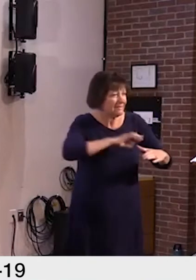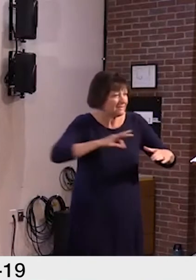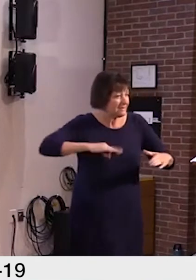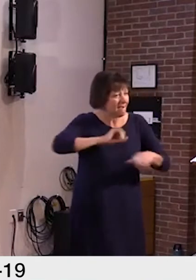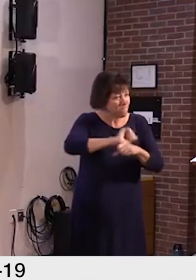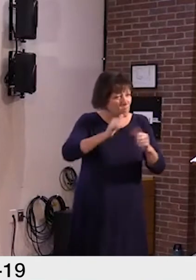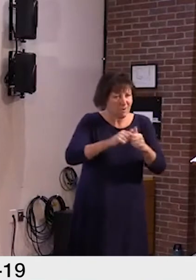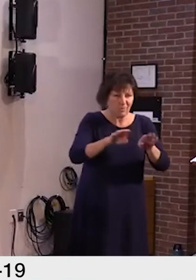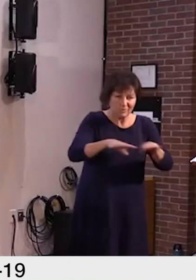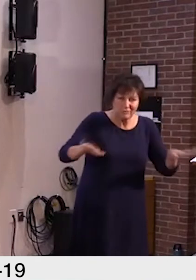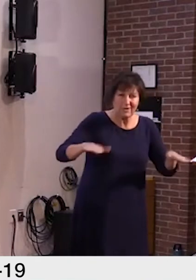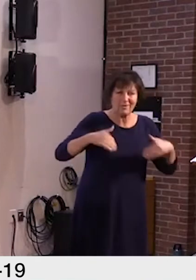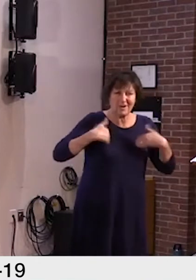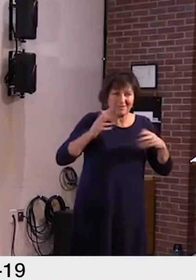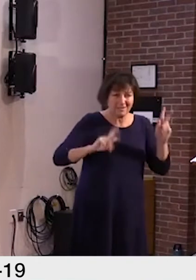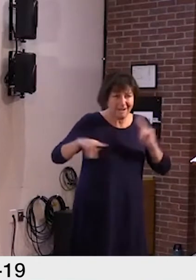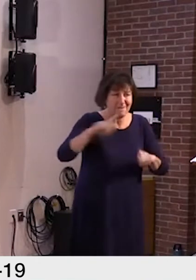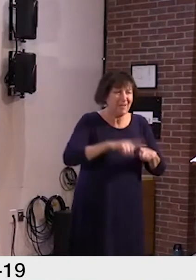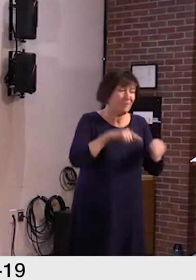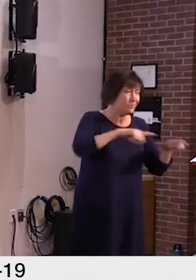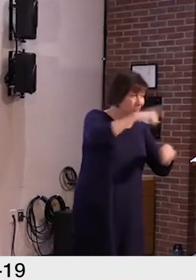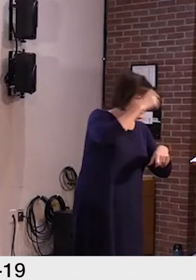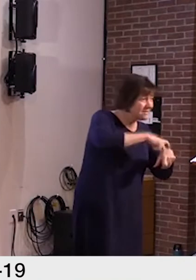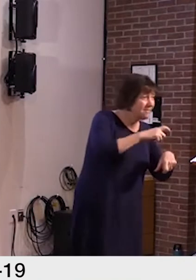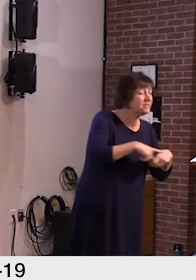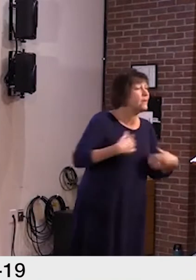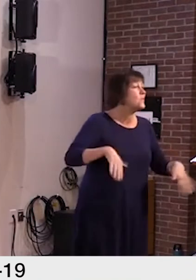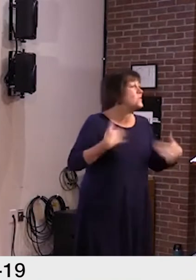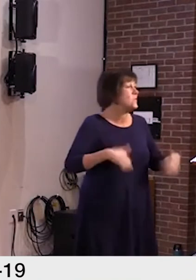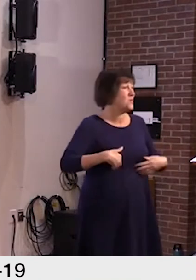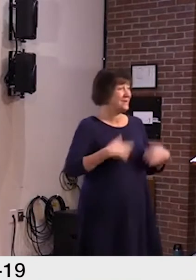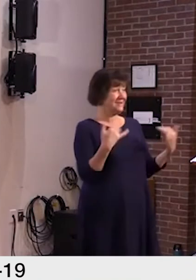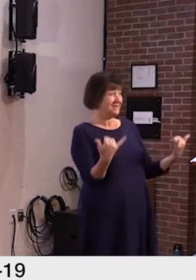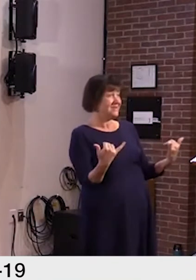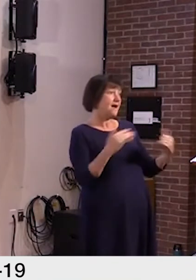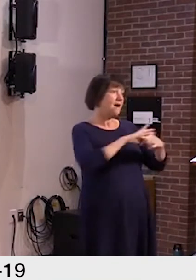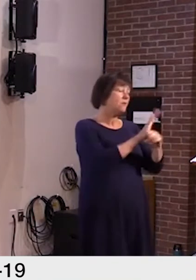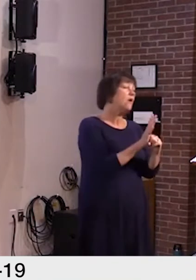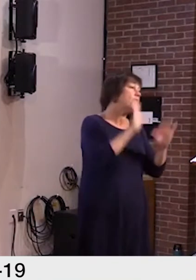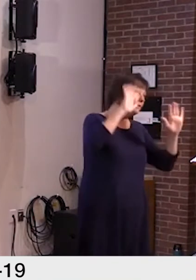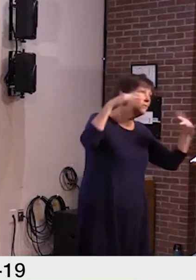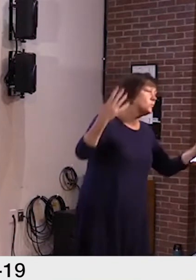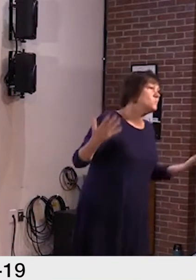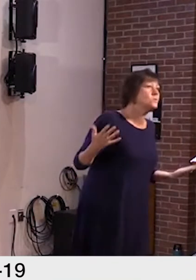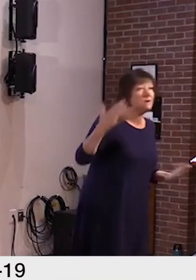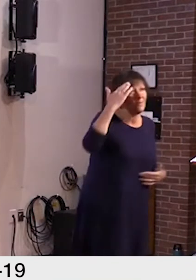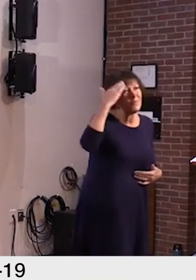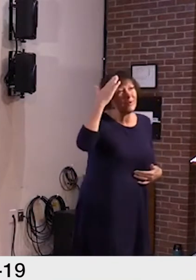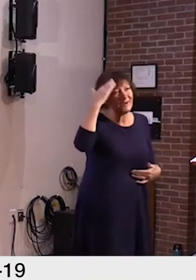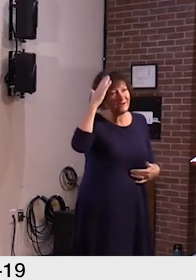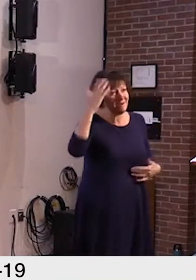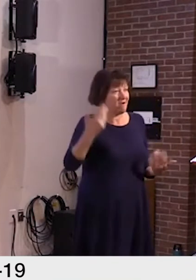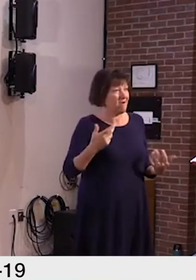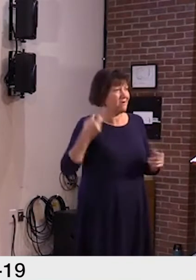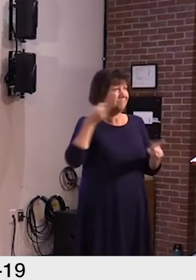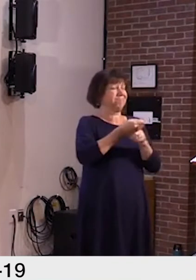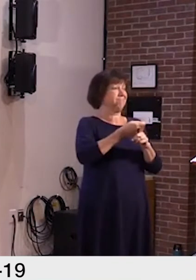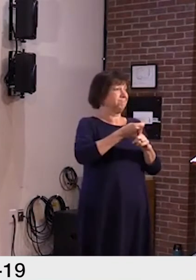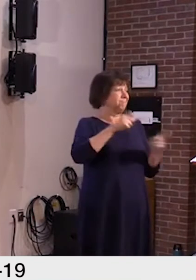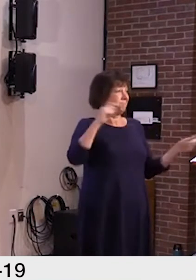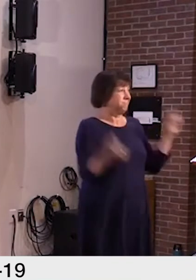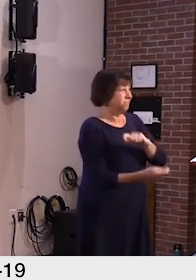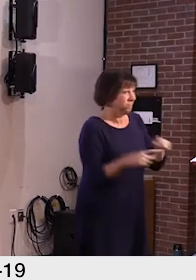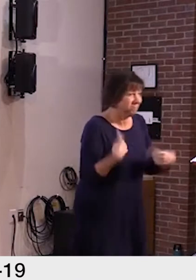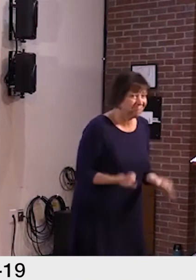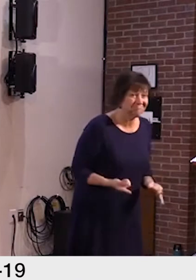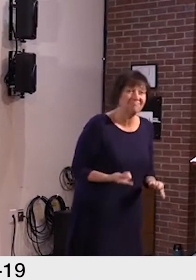all know that these are extraordinary times and the directors and staff from the afterschool programs, the parks and recreation